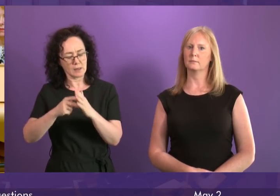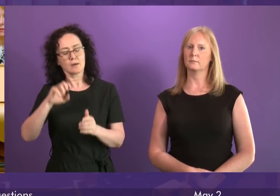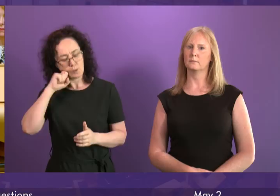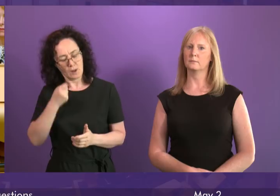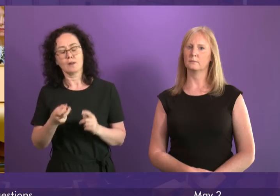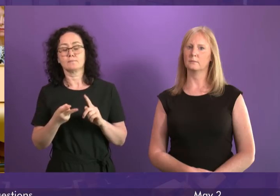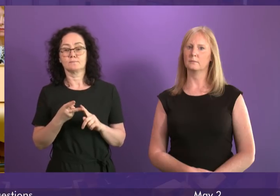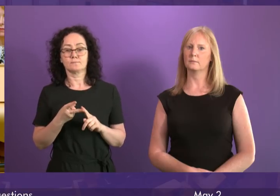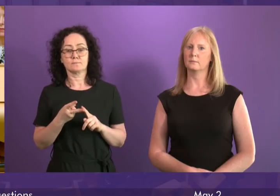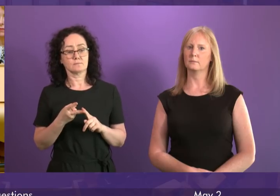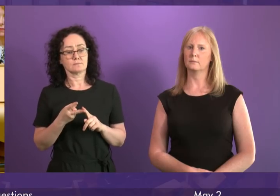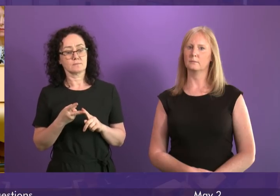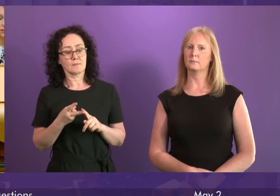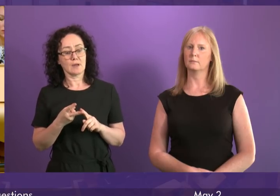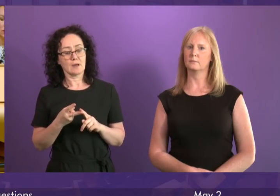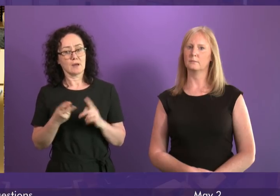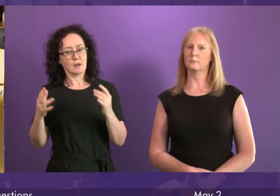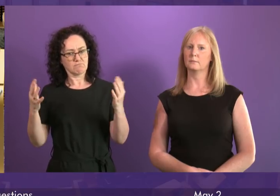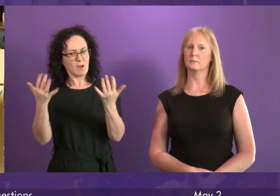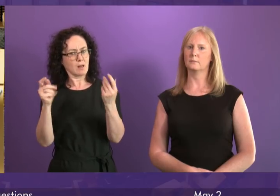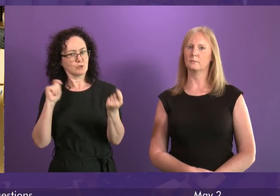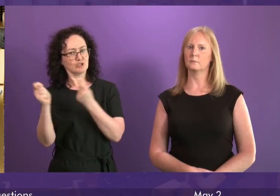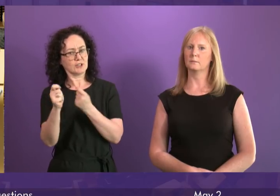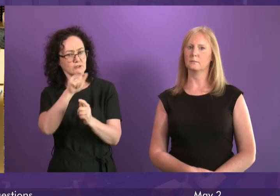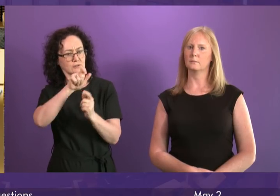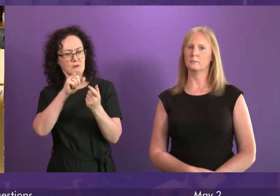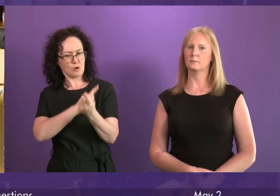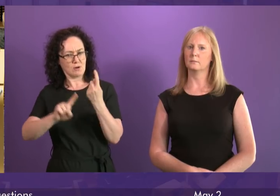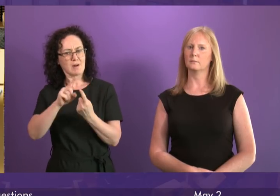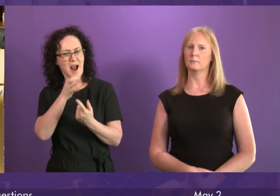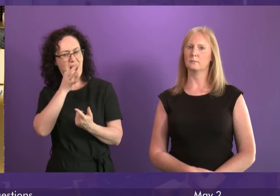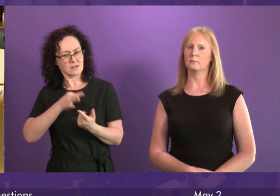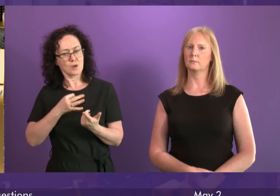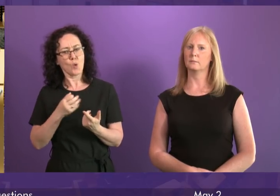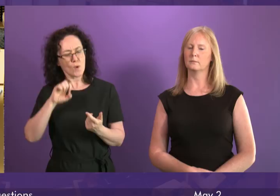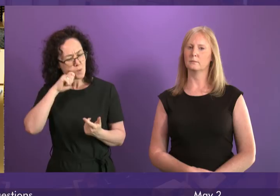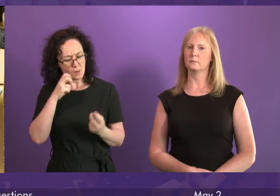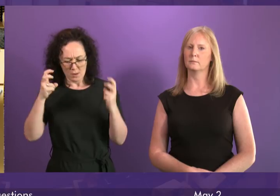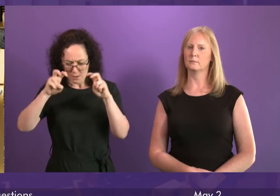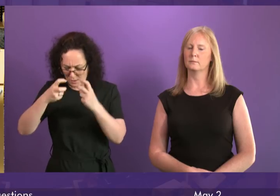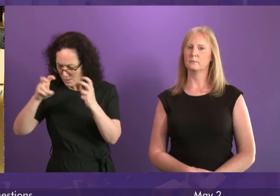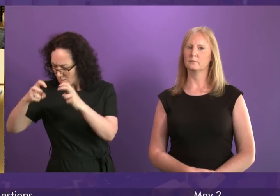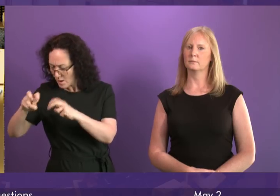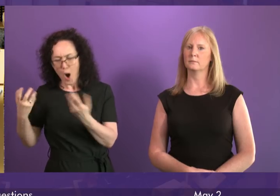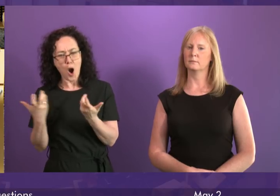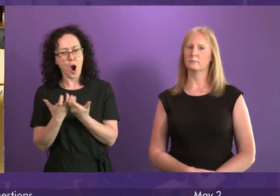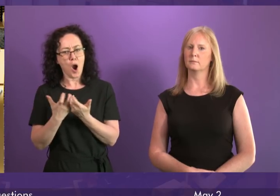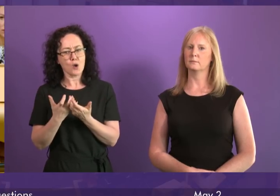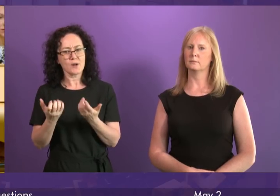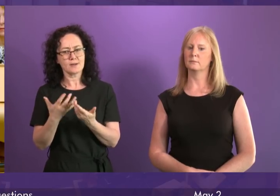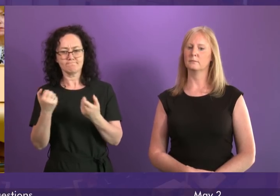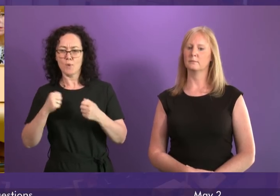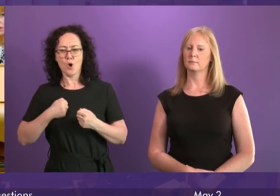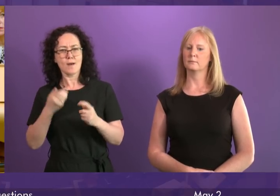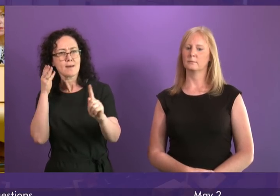Environment Committee asked us to do. So we need to, right across our range of responsibilities, look at where we're going to increase the scale of our ambition.